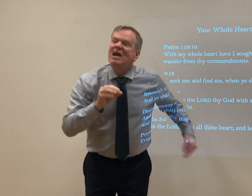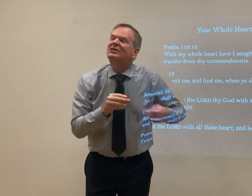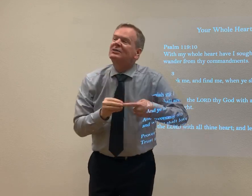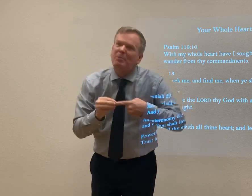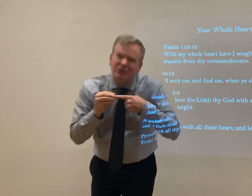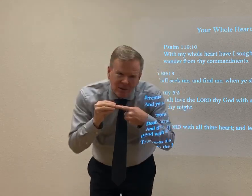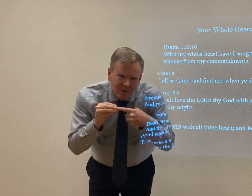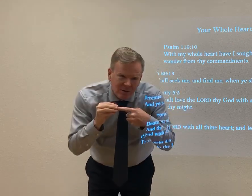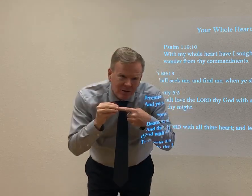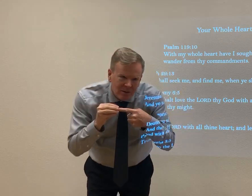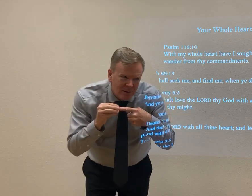There's no exceptions.